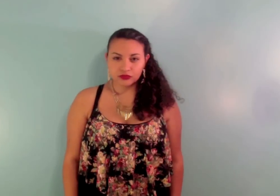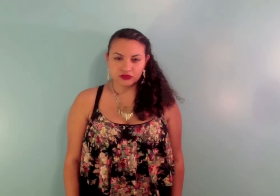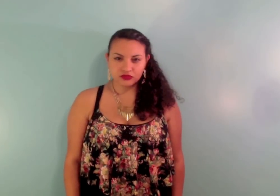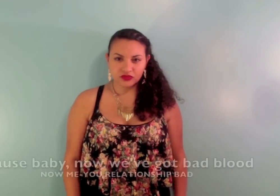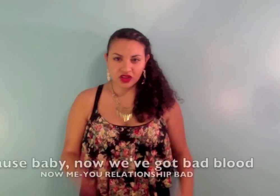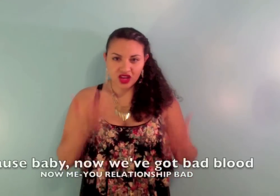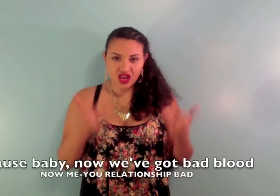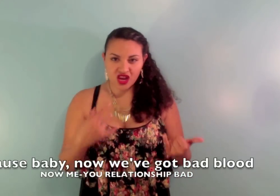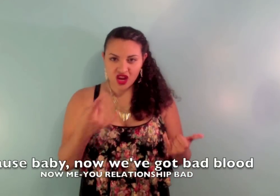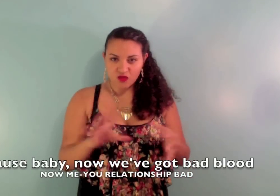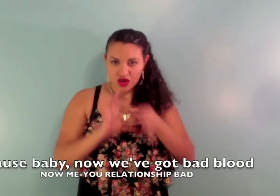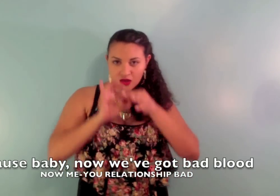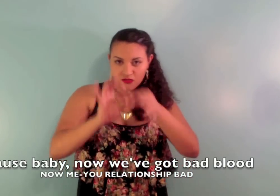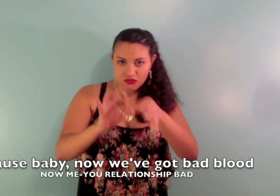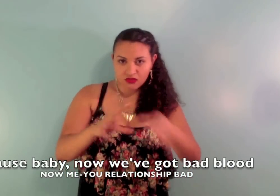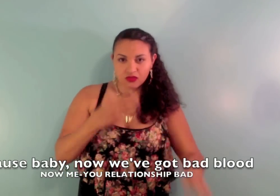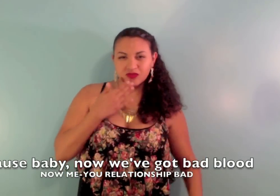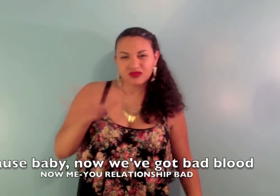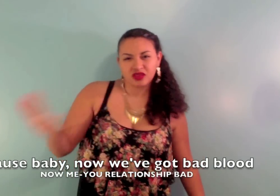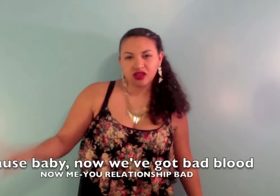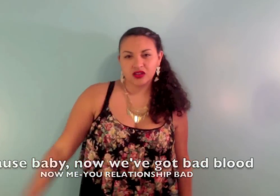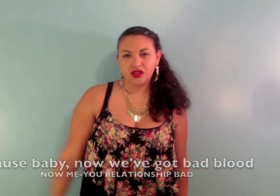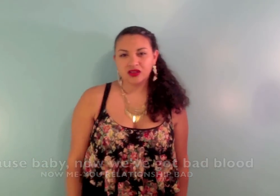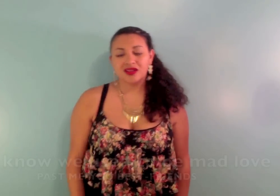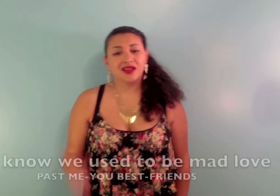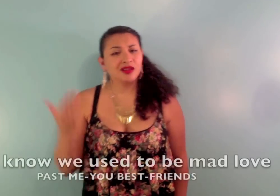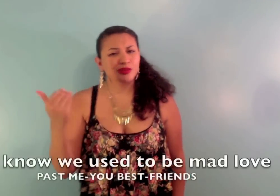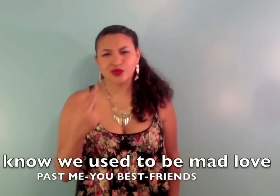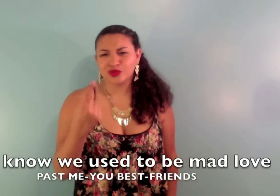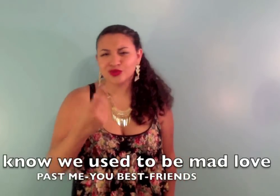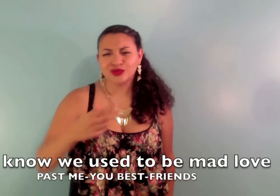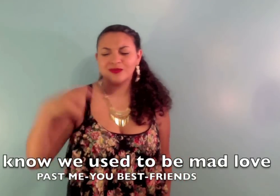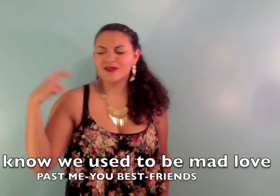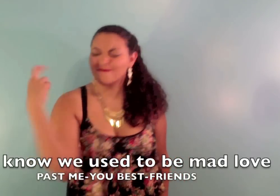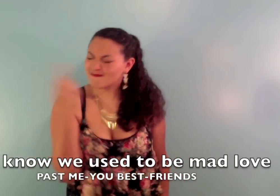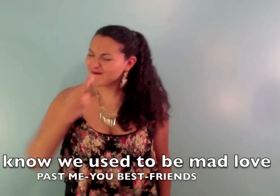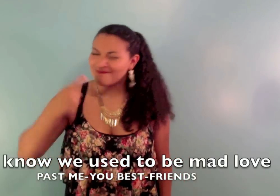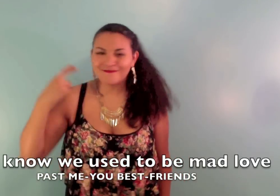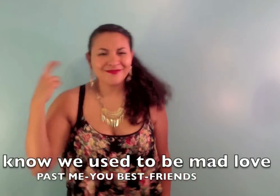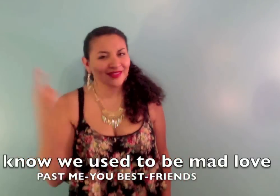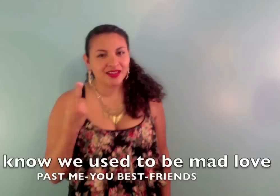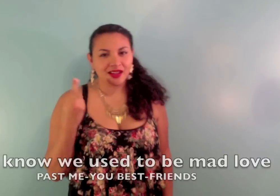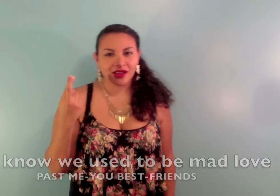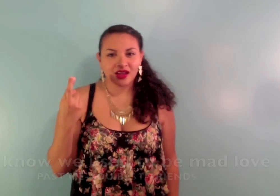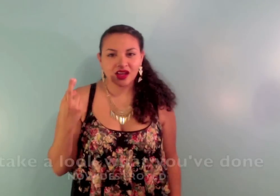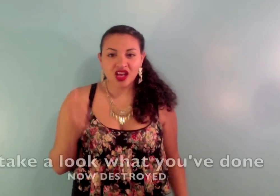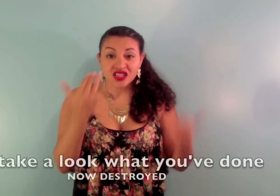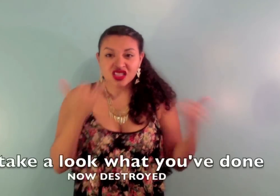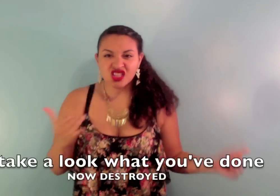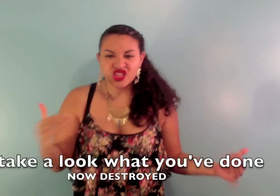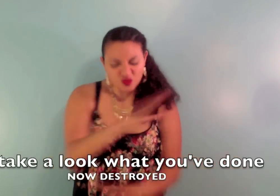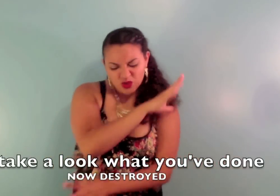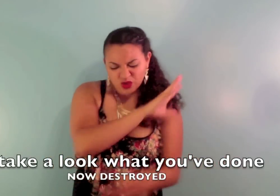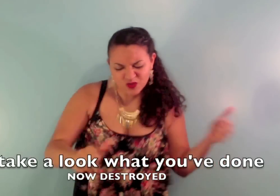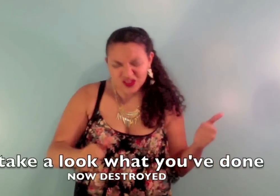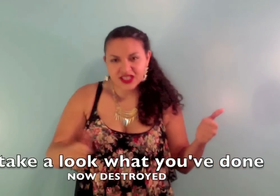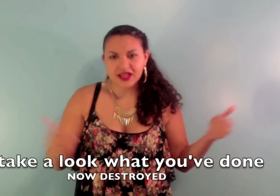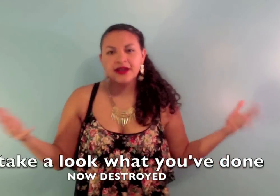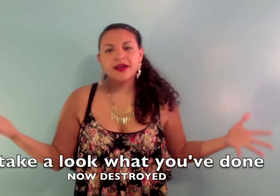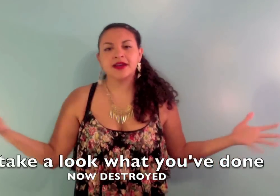Cause baby now we got bad blood, you know we used to be mad love So take a look what you've done,